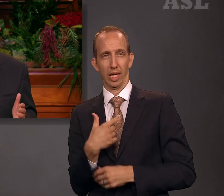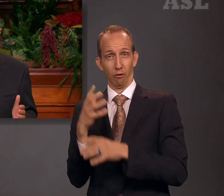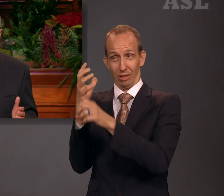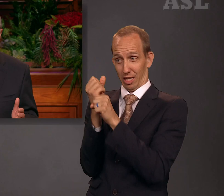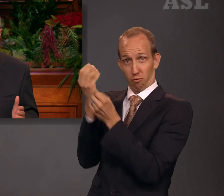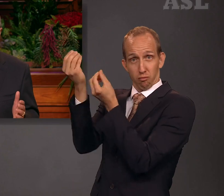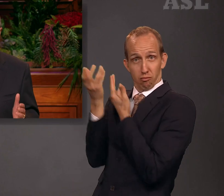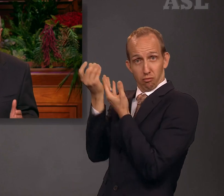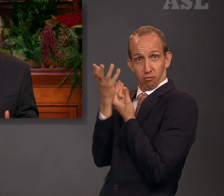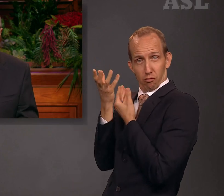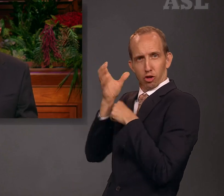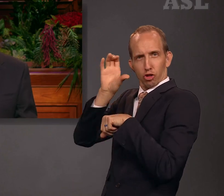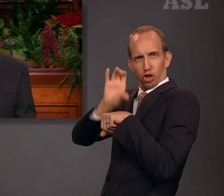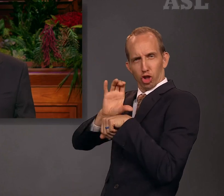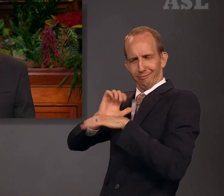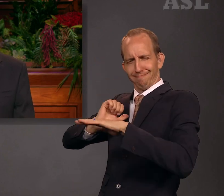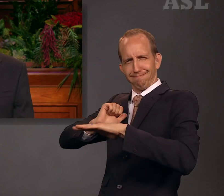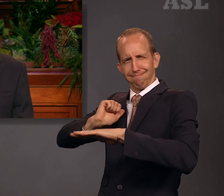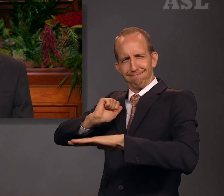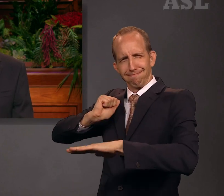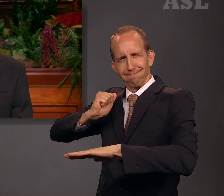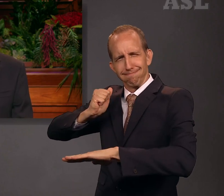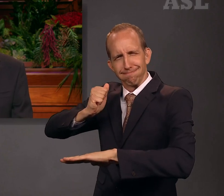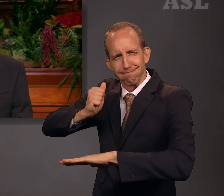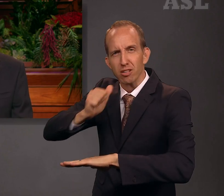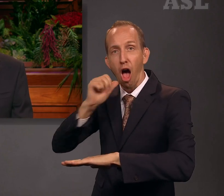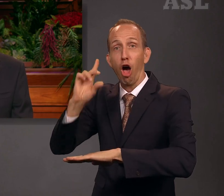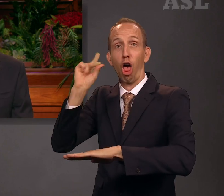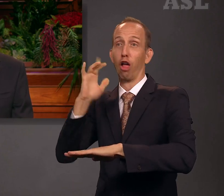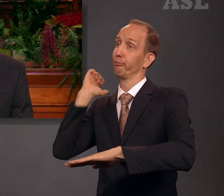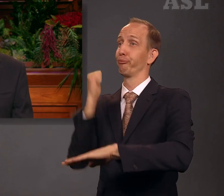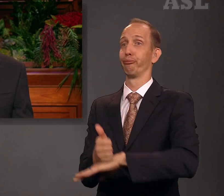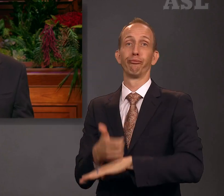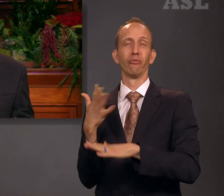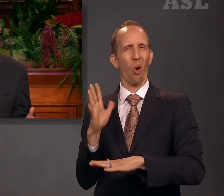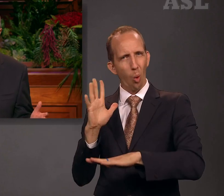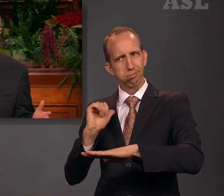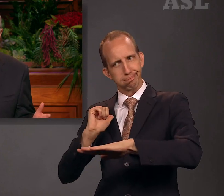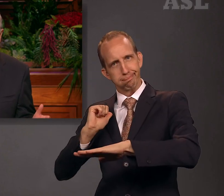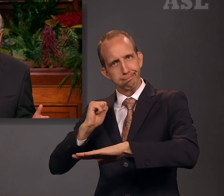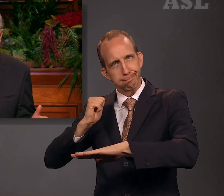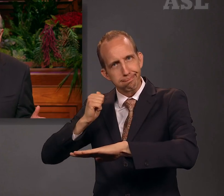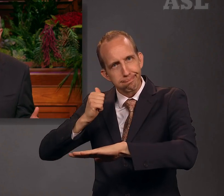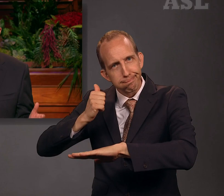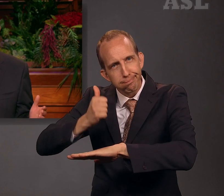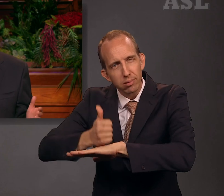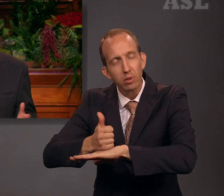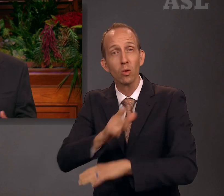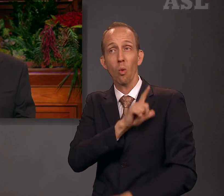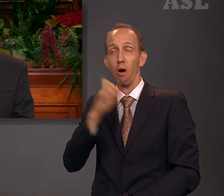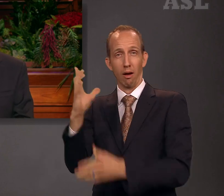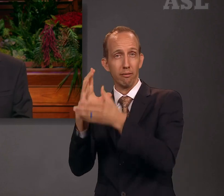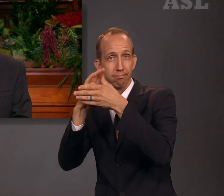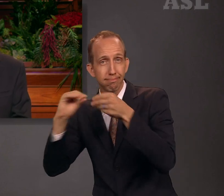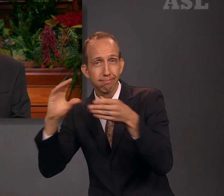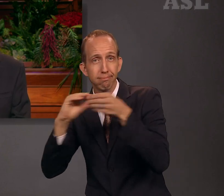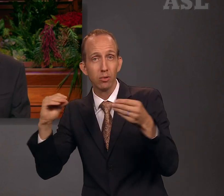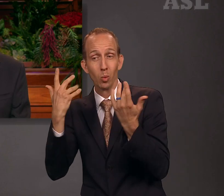is a process, not an event. And the Lord has said, All things must come to pass